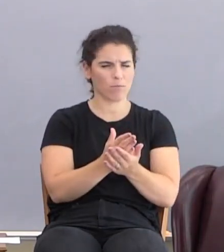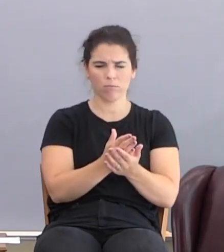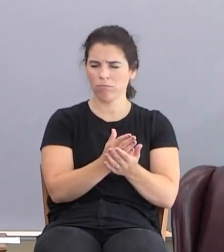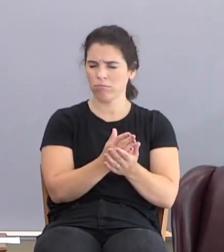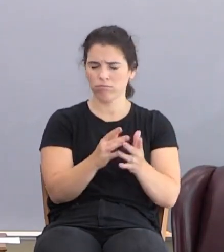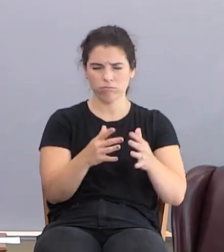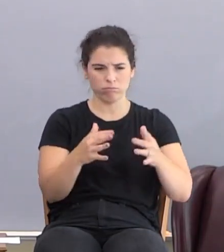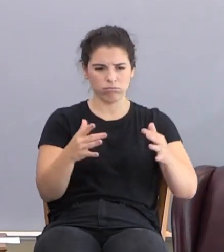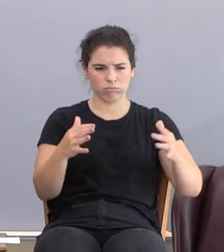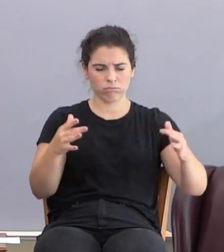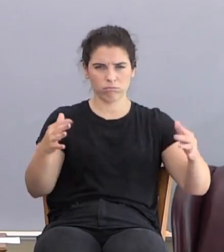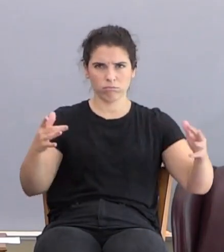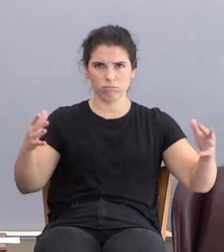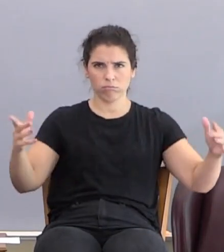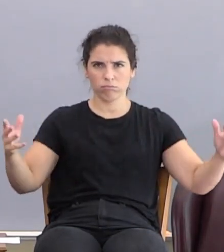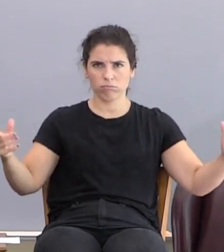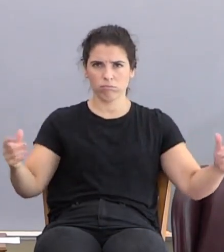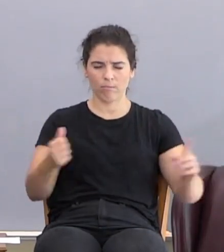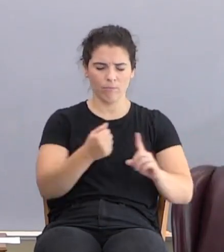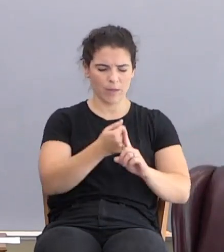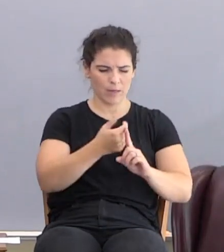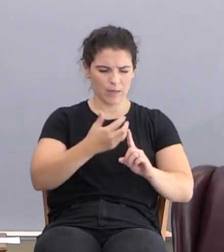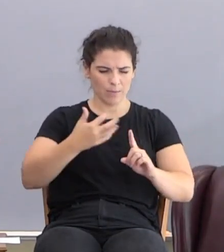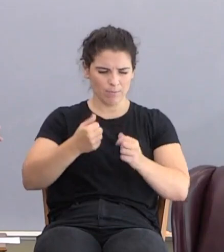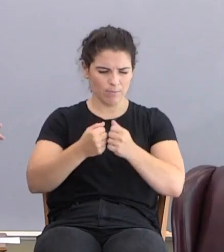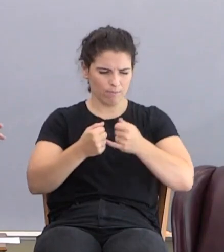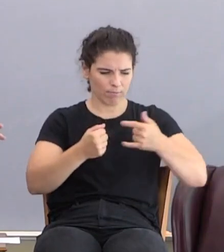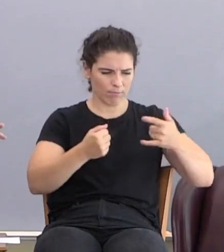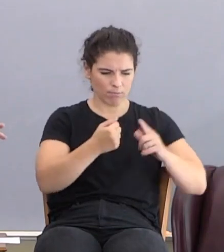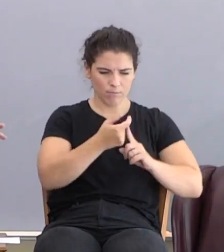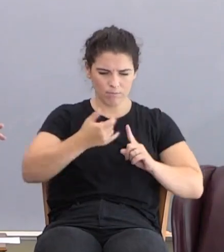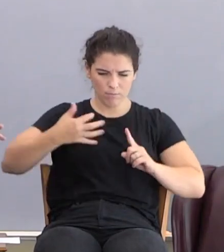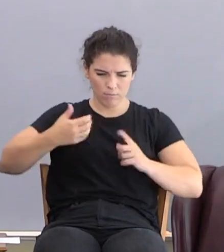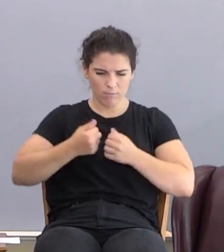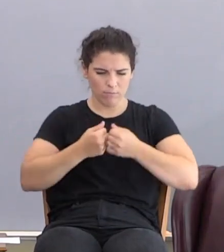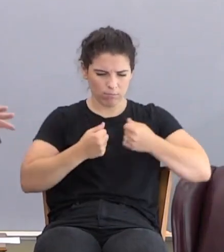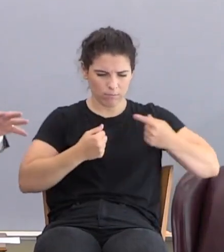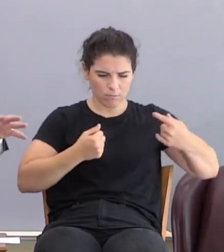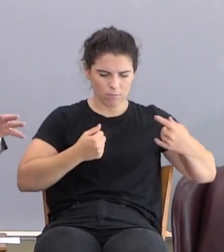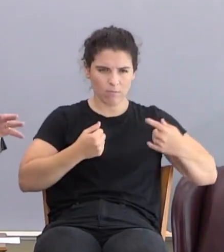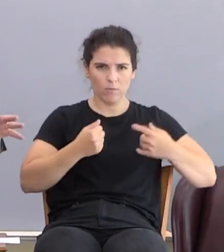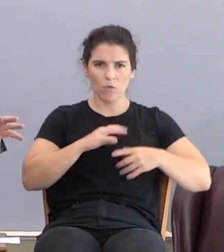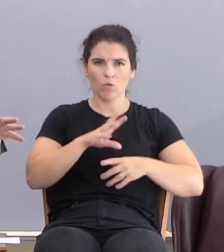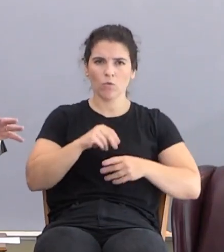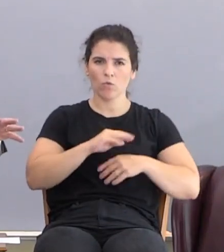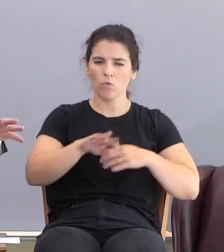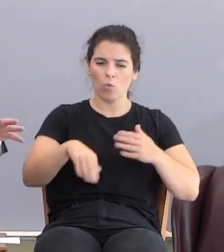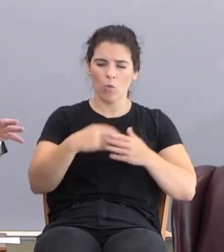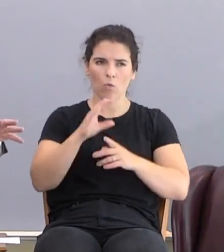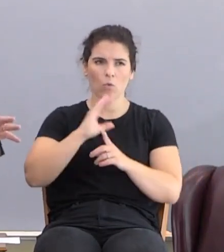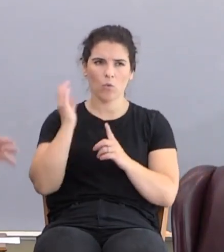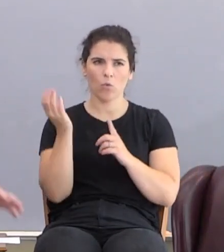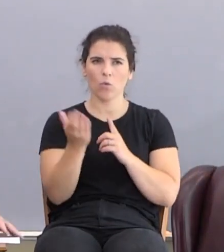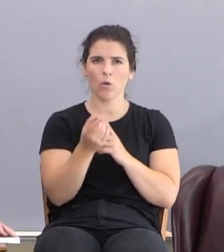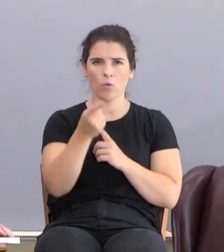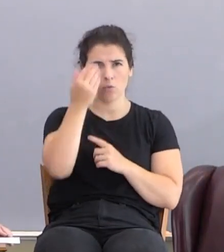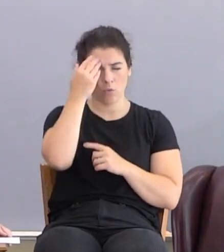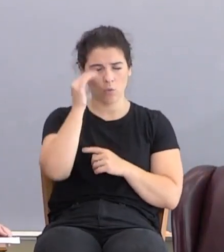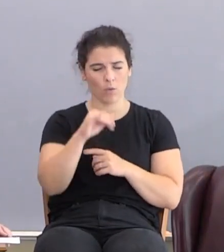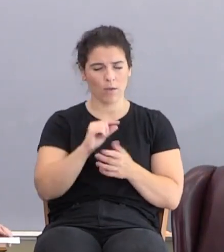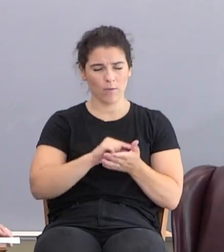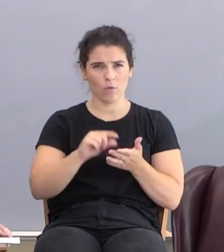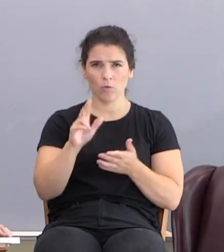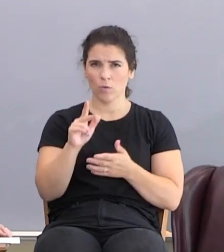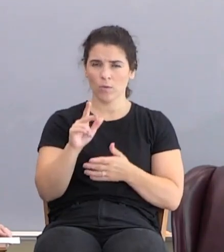And he expands to include the whole culture. And you know that in verse